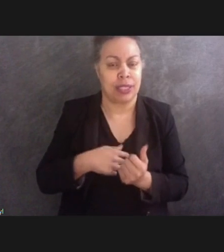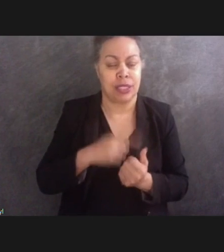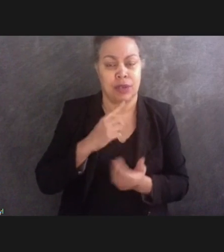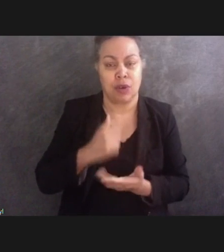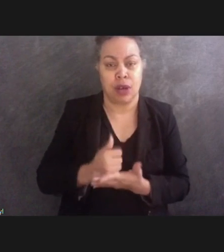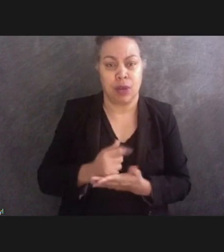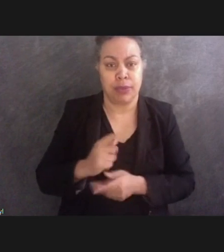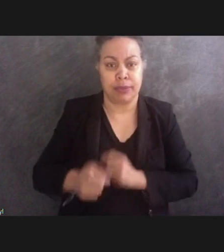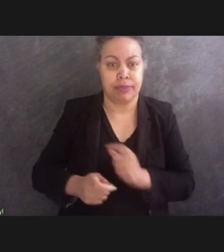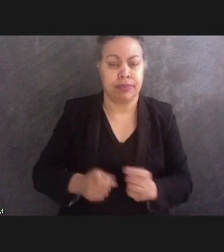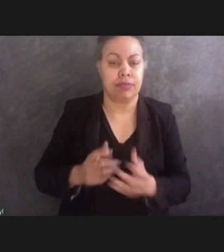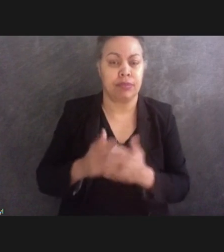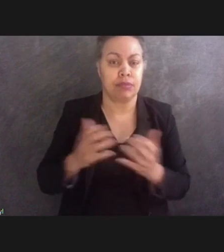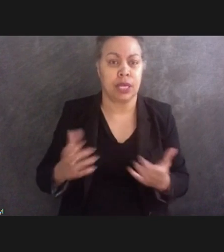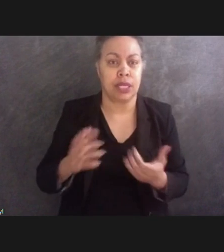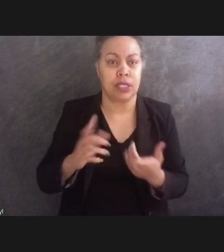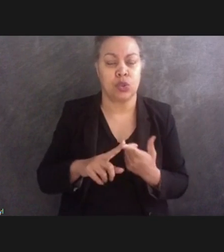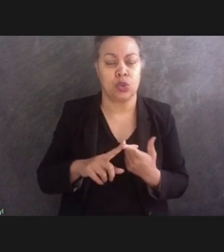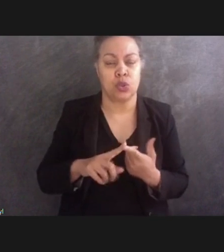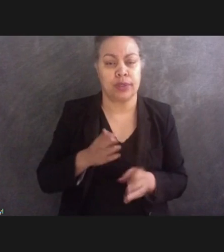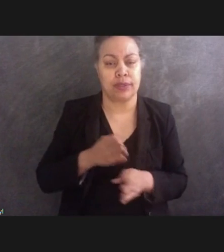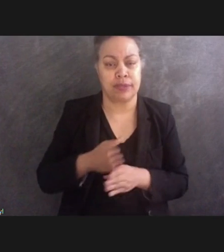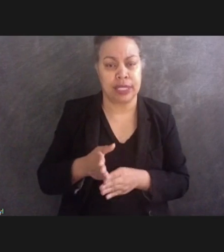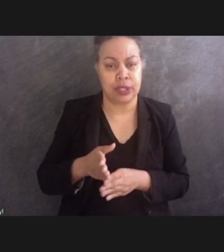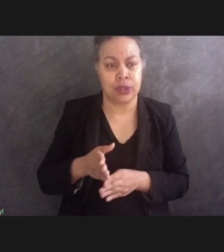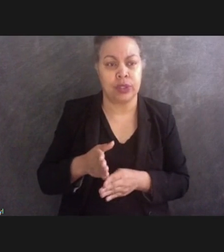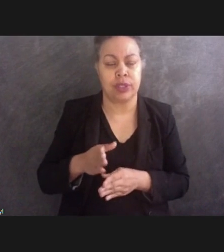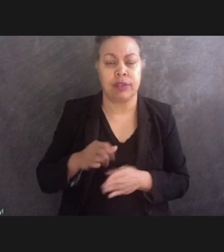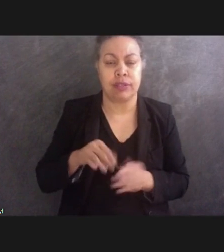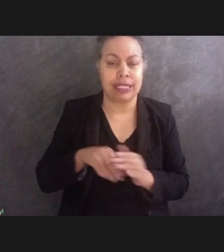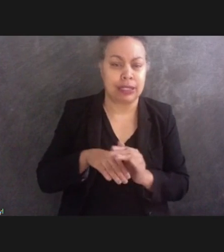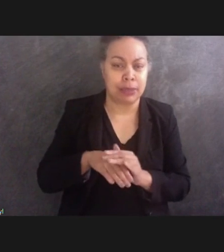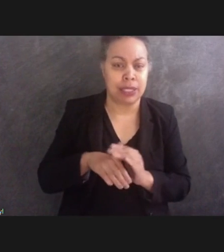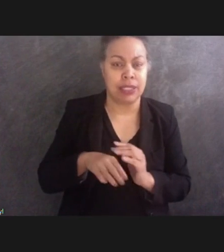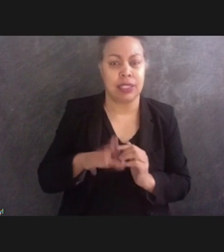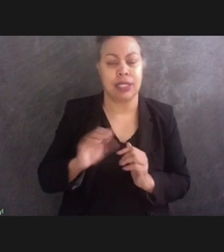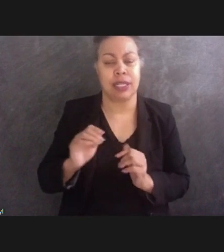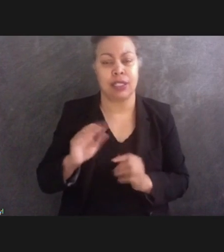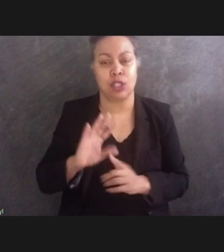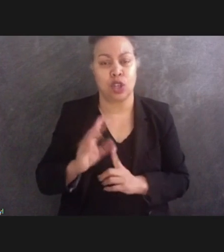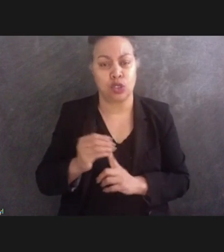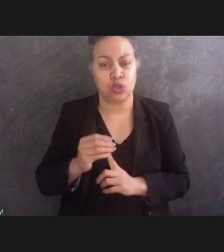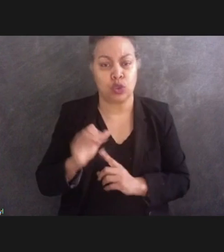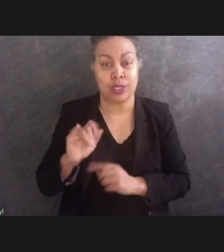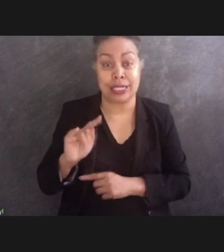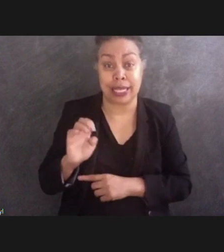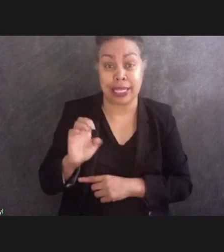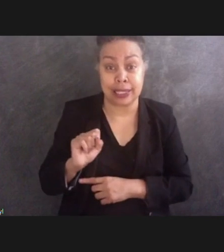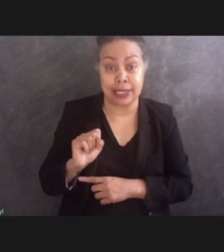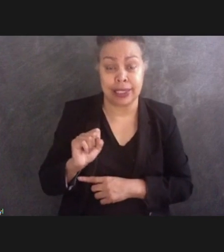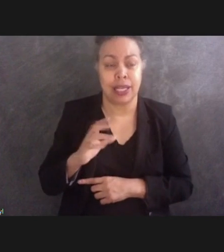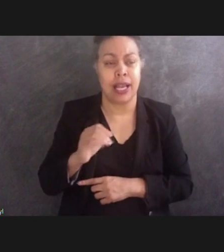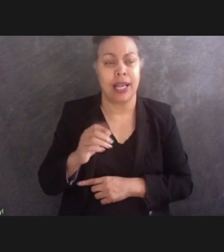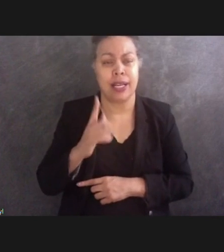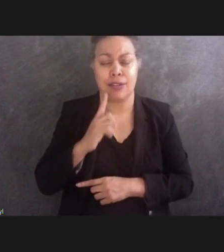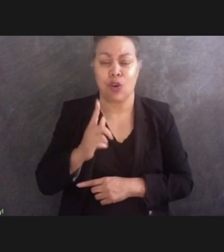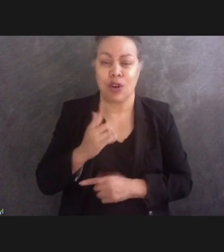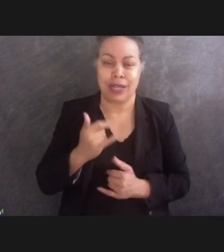to the field of accessibility in cultural sites and for leaving her mark now on the FDR Memorial.